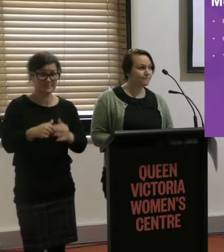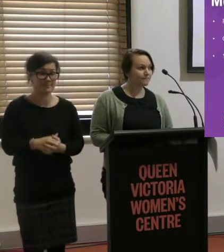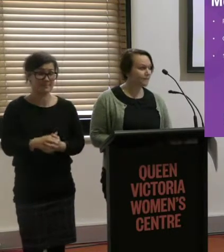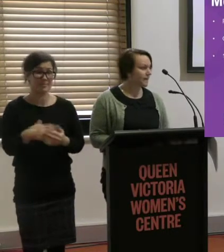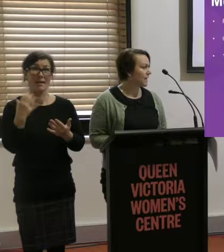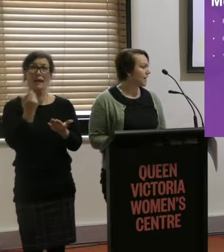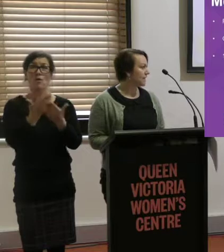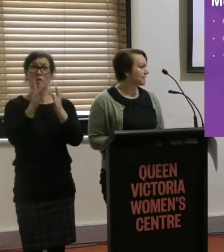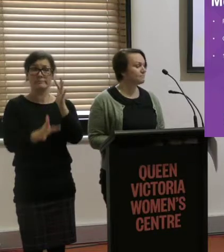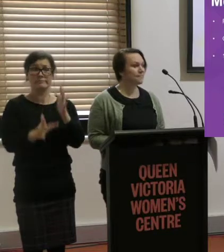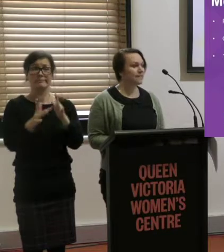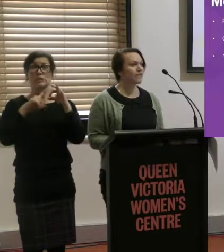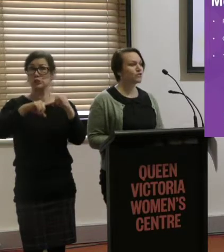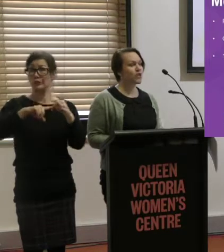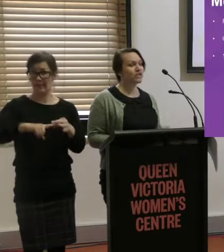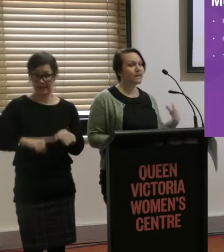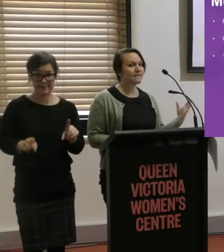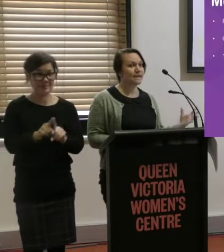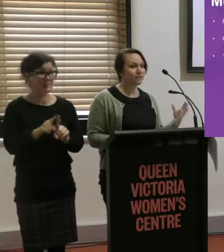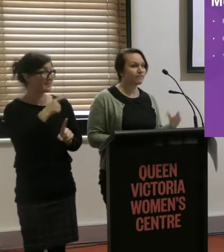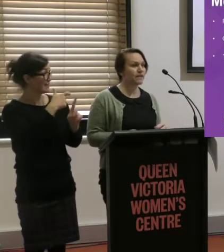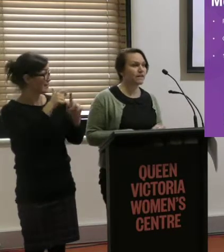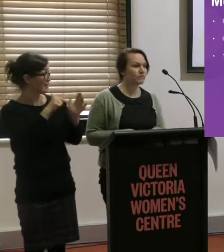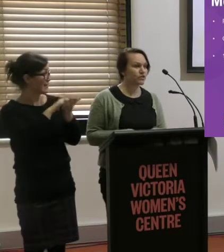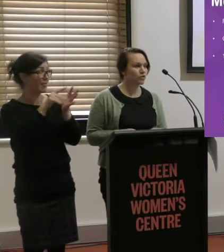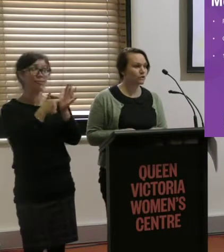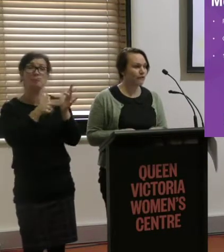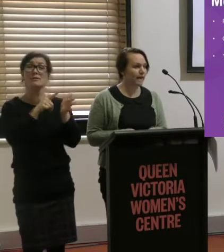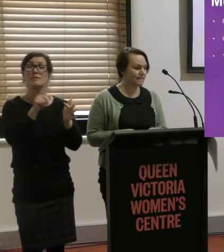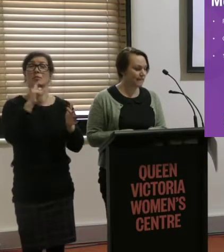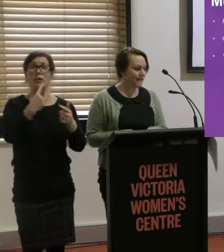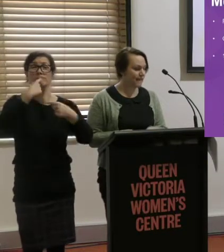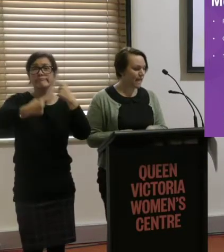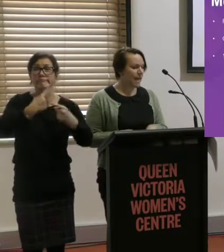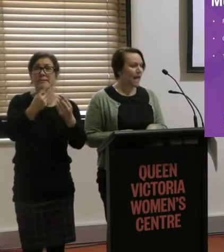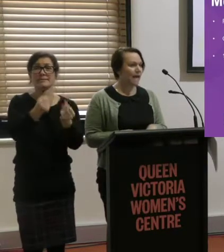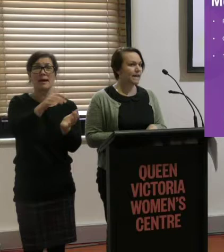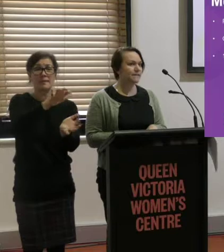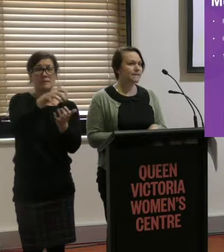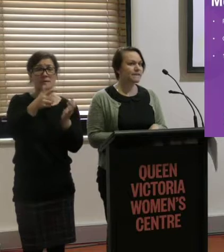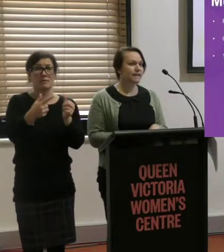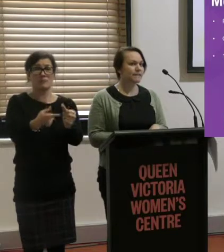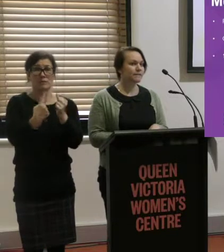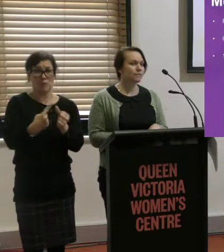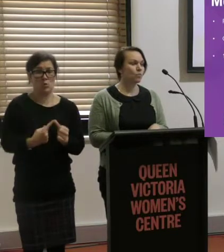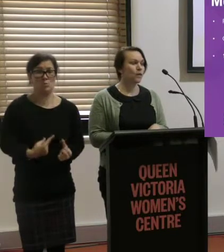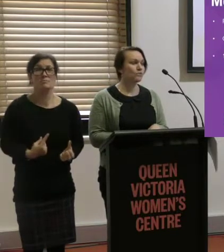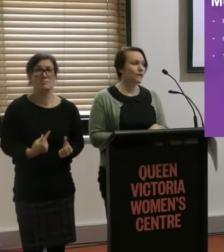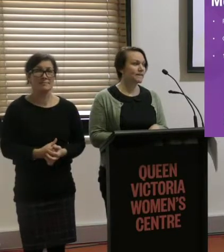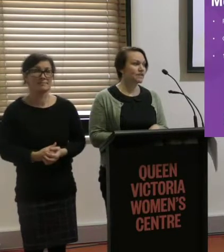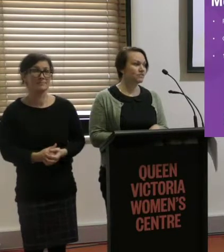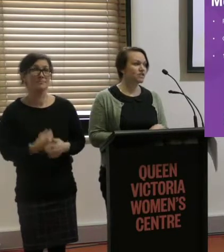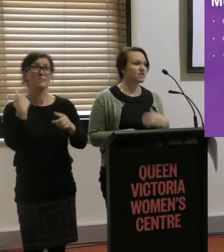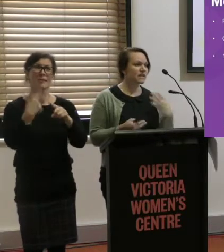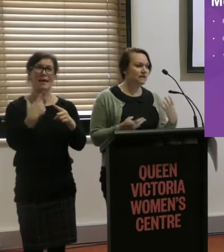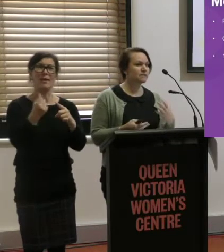and Catherine's going to share some of the results from that today. And conducted some one-on